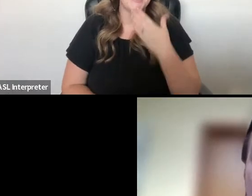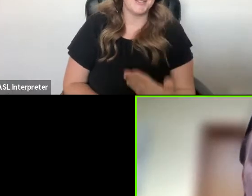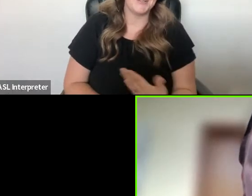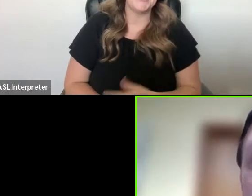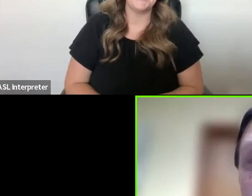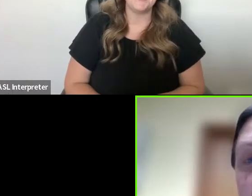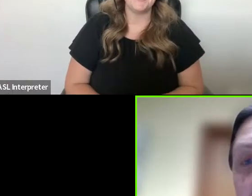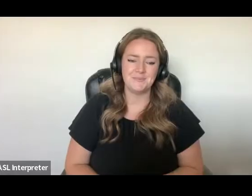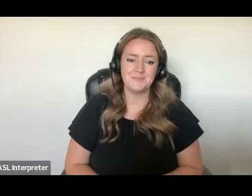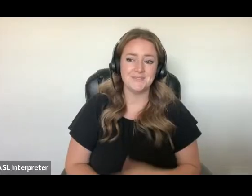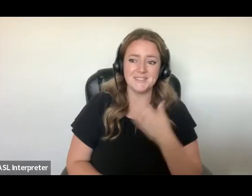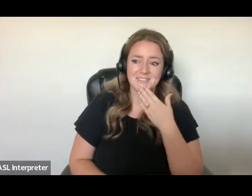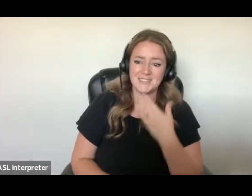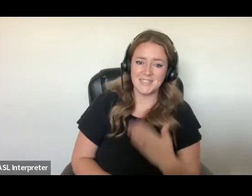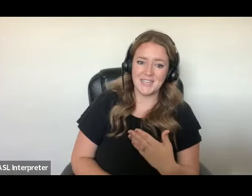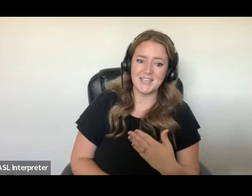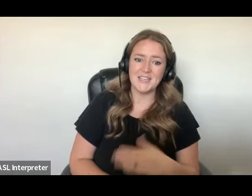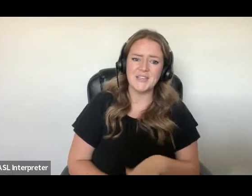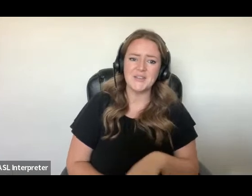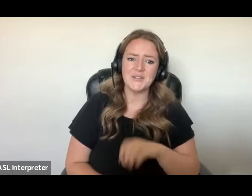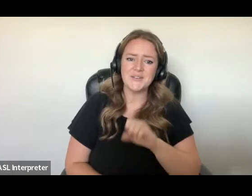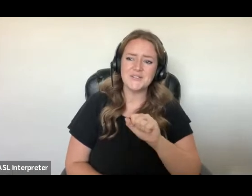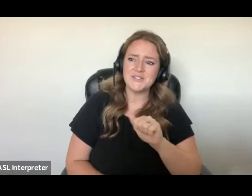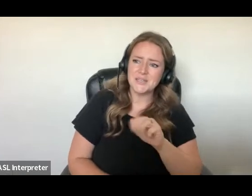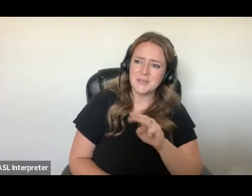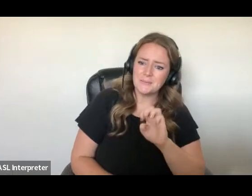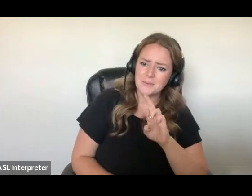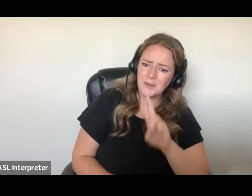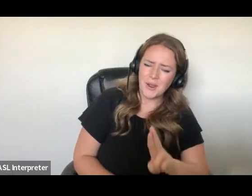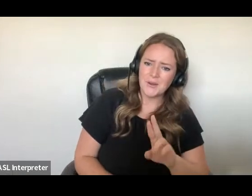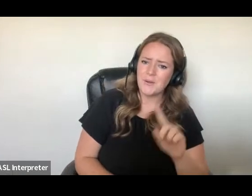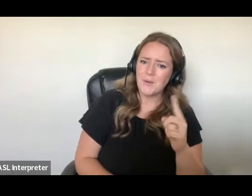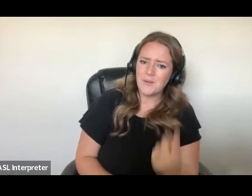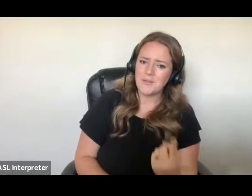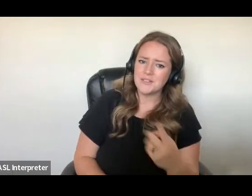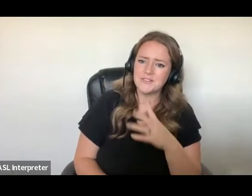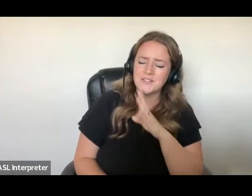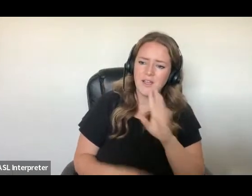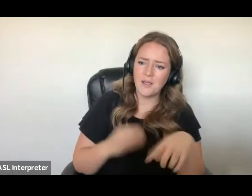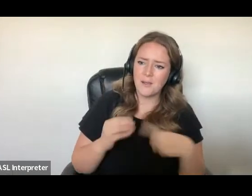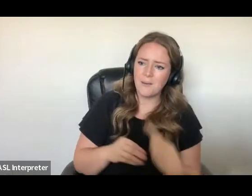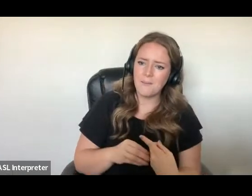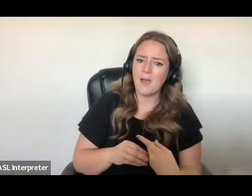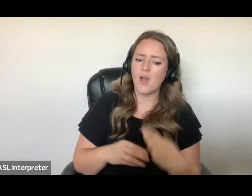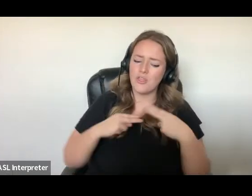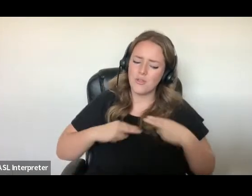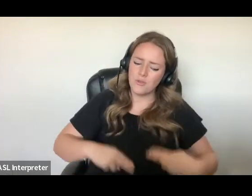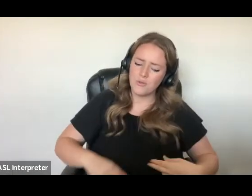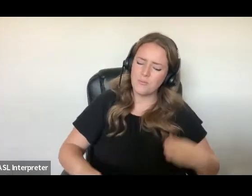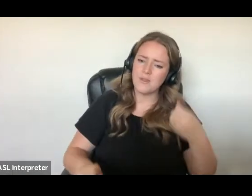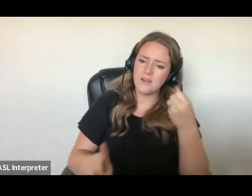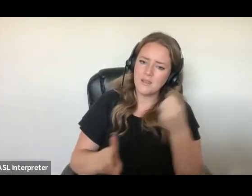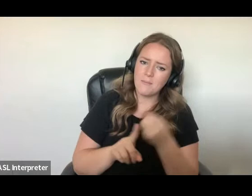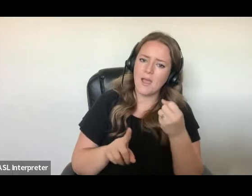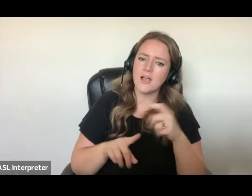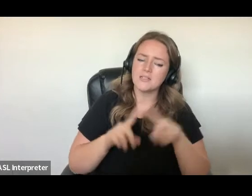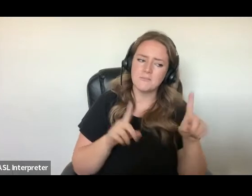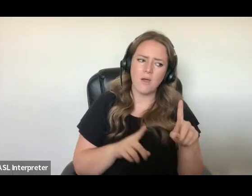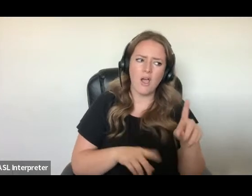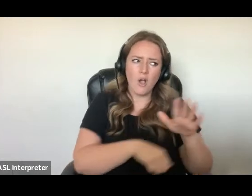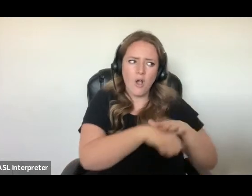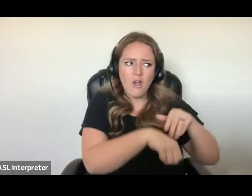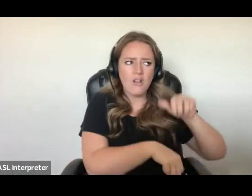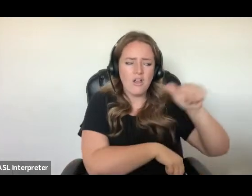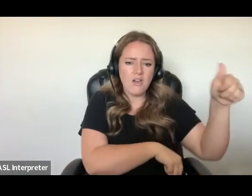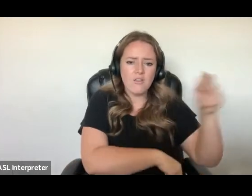Thank you Samer for not only speaking about the human impact of immigration detention but for calling on other provinces to take a